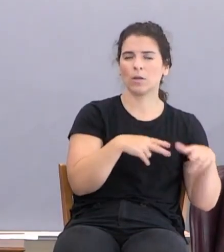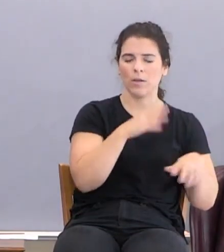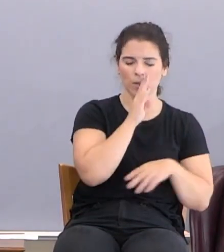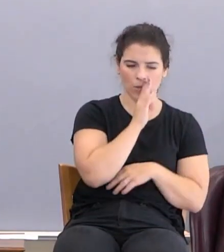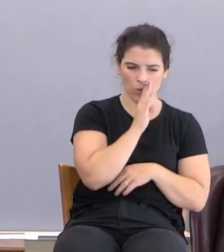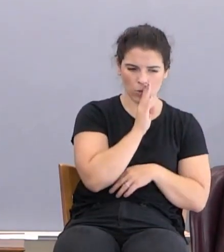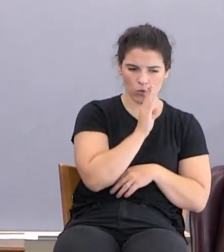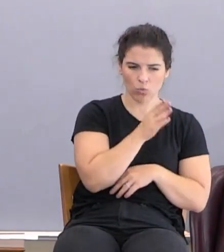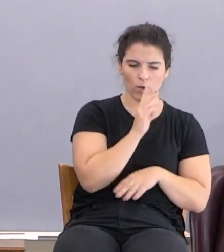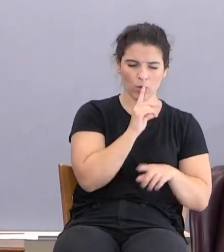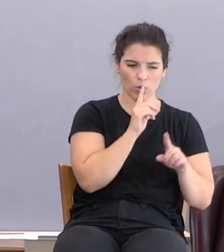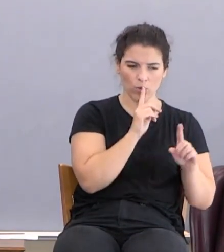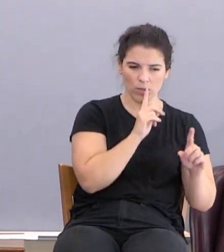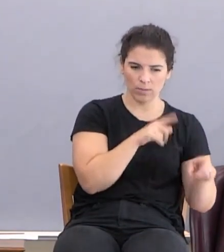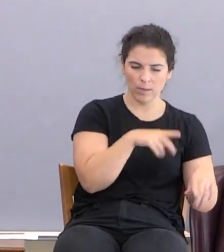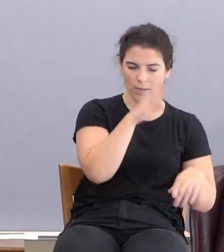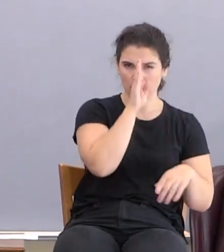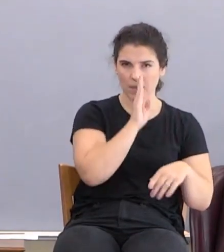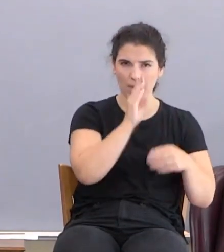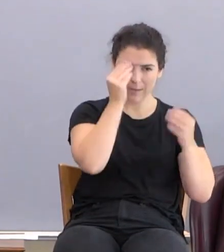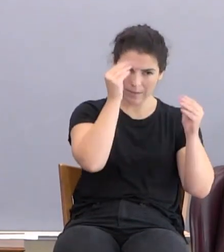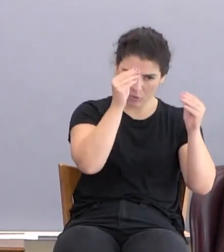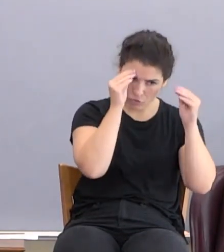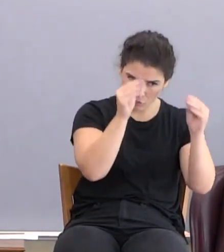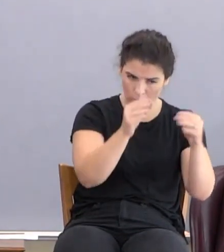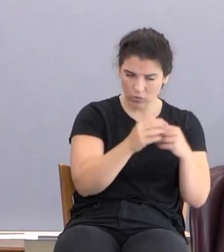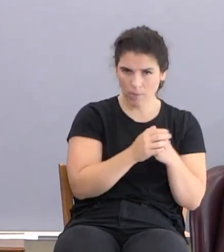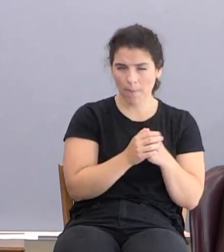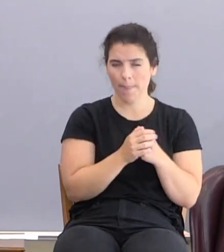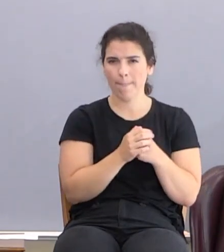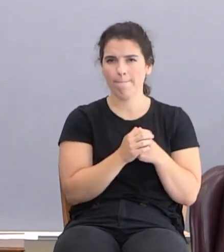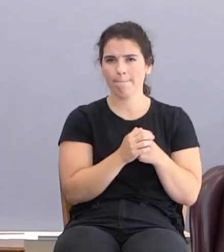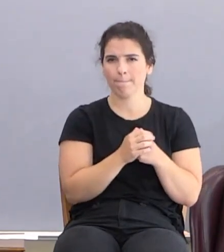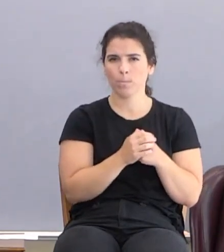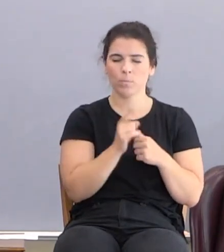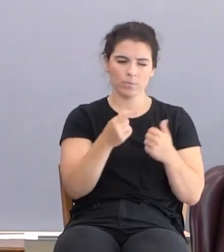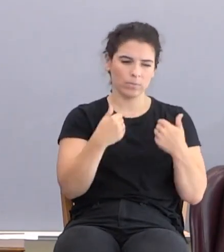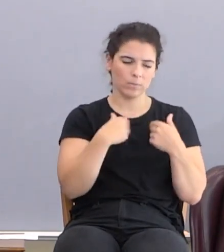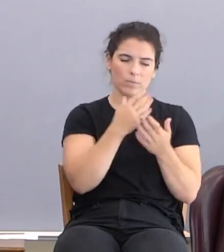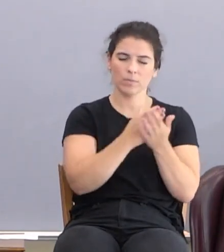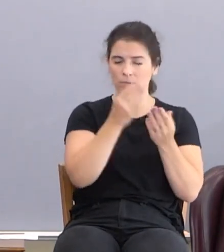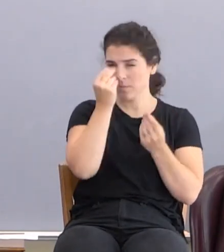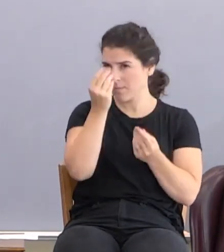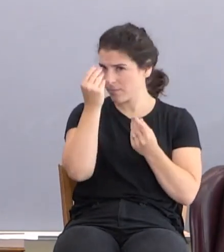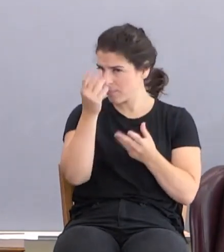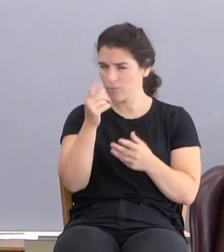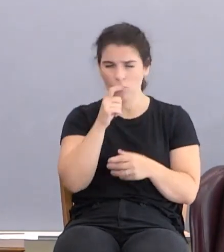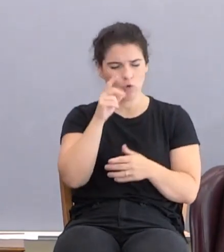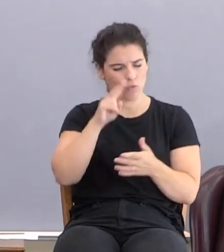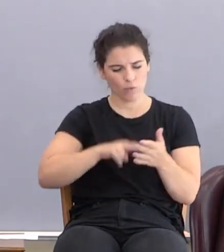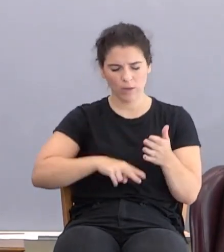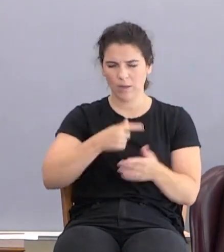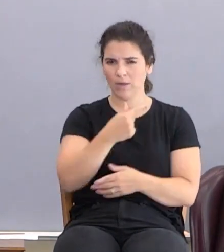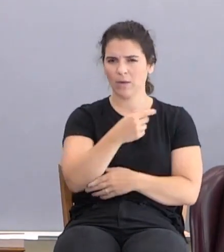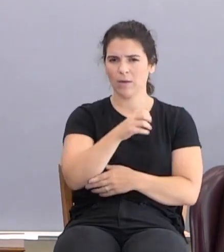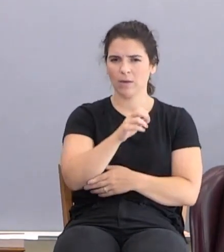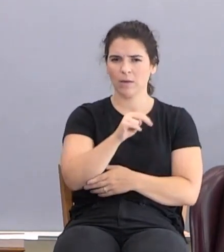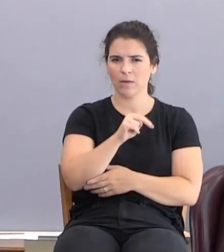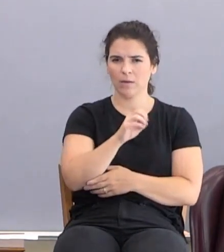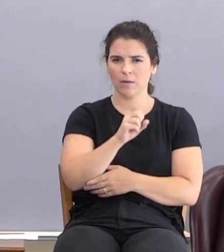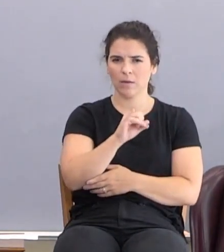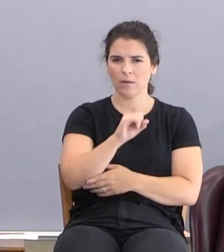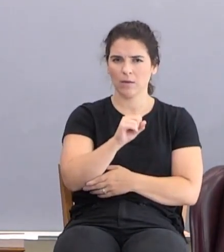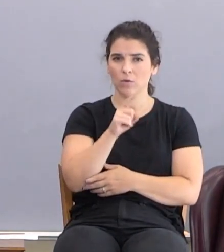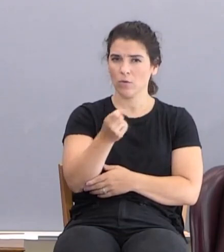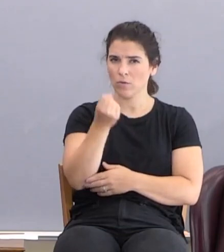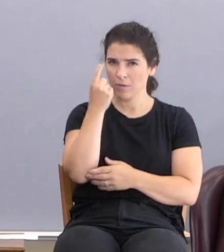direct response to God's instructions. So he's got some information that you don't read in Genesis. Now, you understand Moses wrote